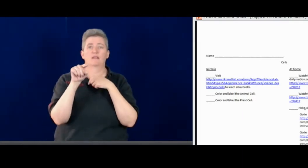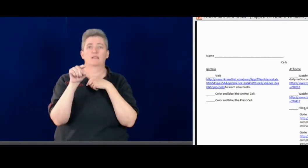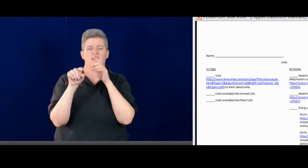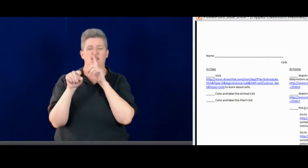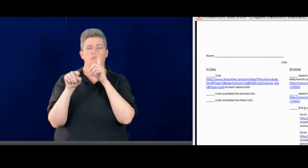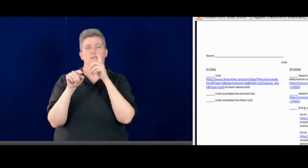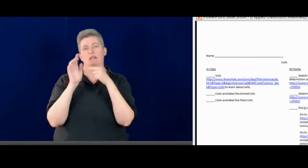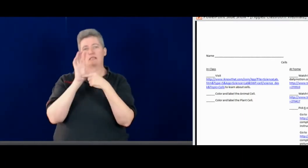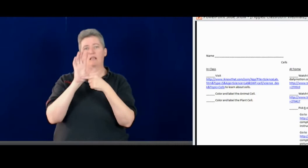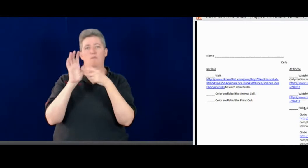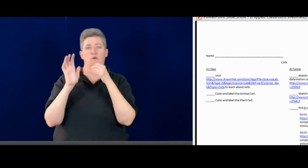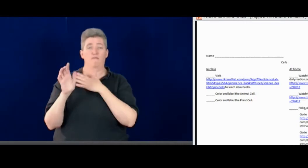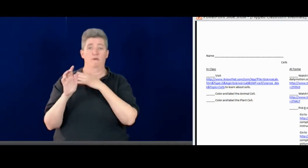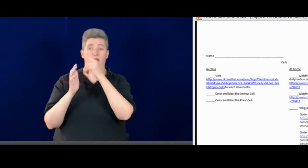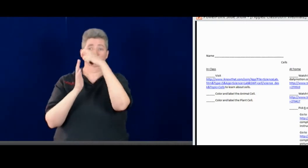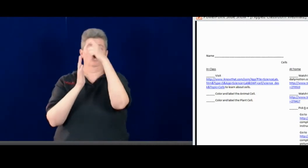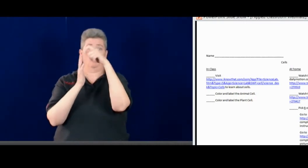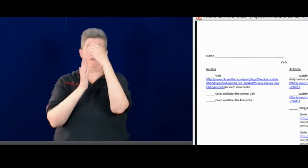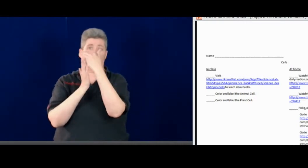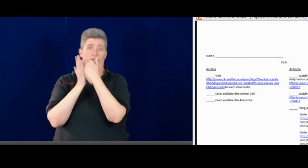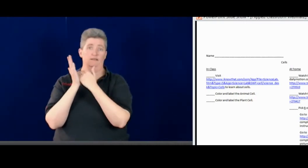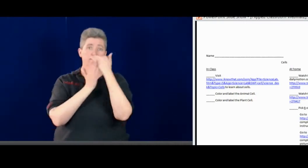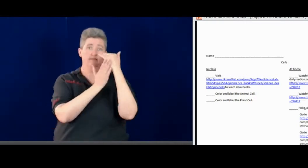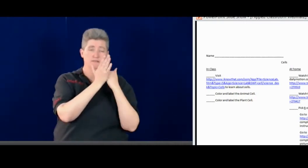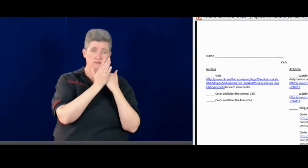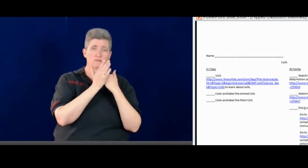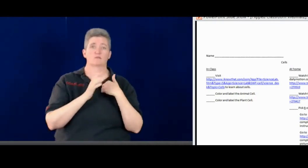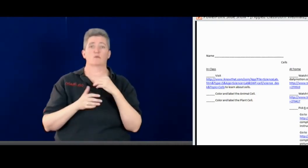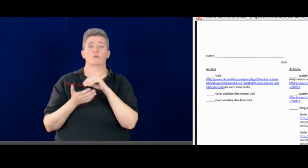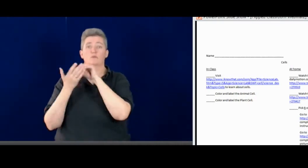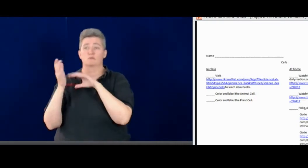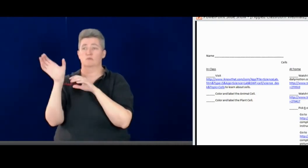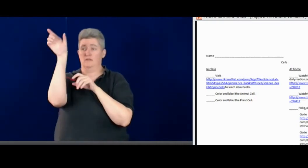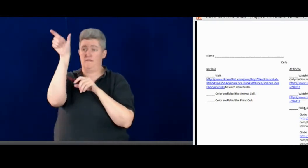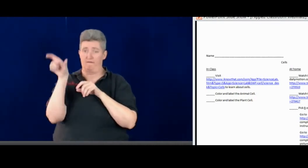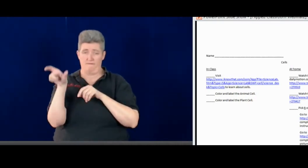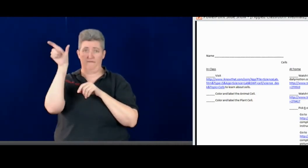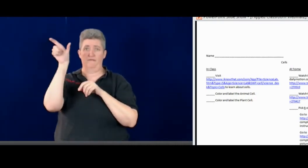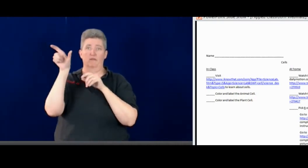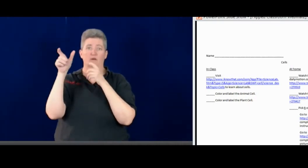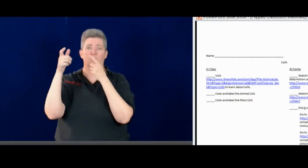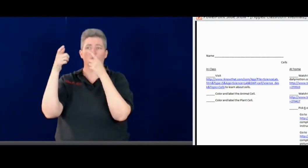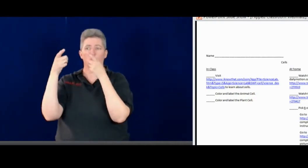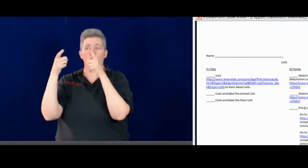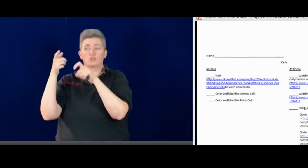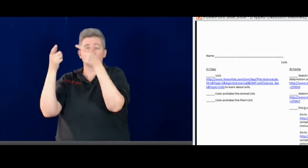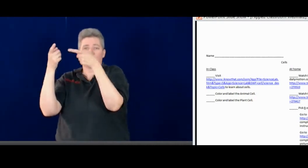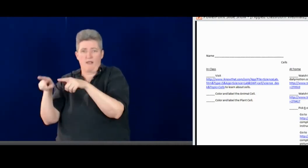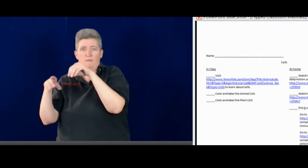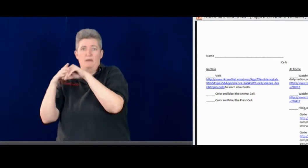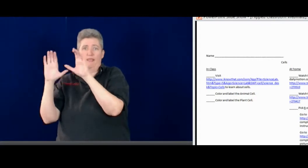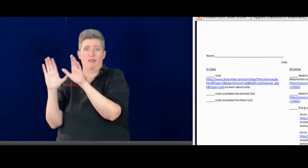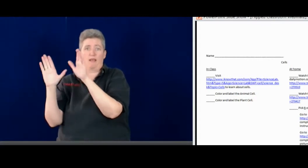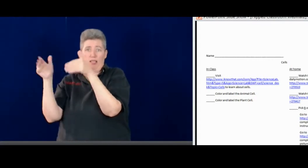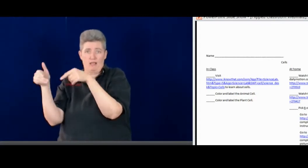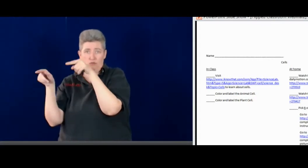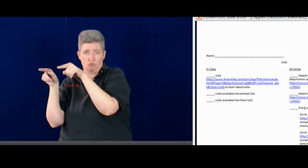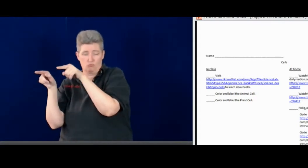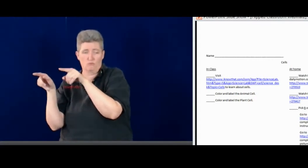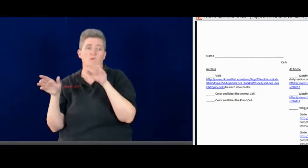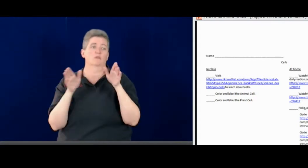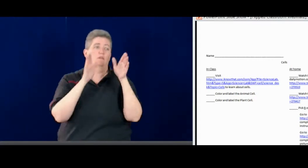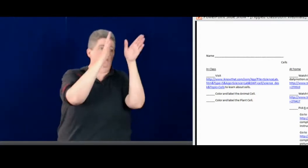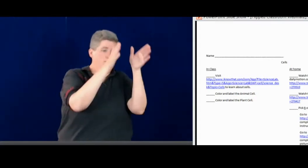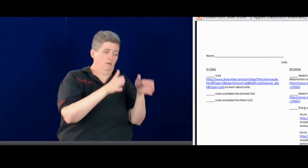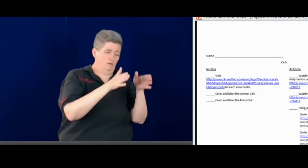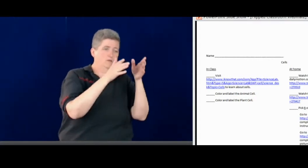And so you can see on the PowerPoint that this is an example of my checklist. And you can see on one side the